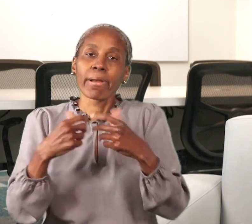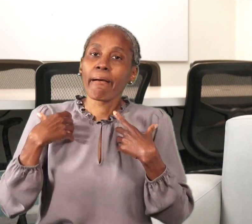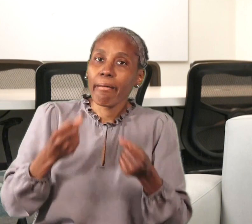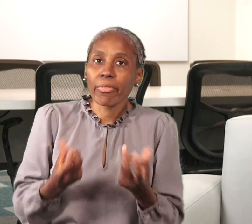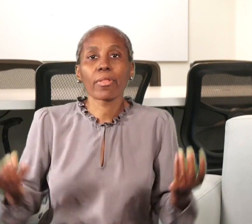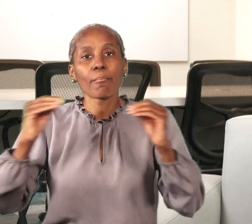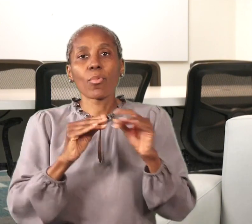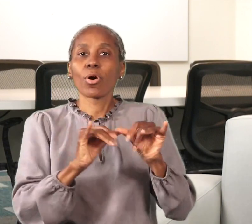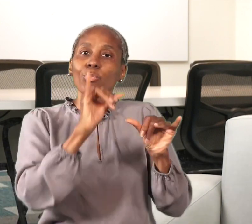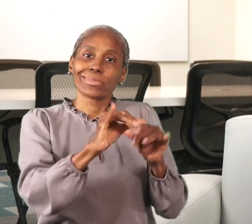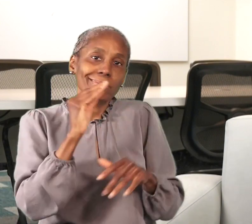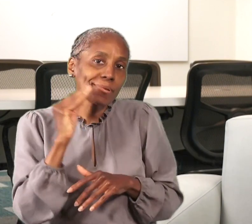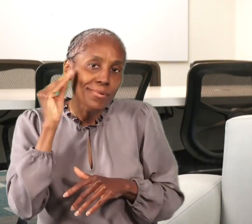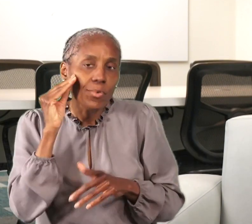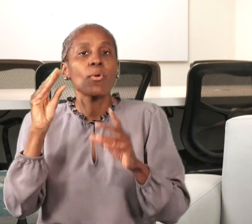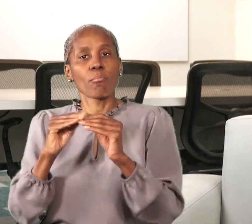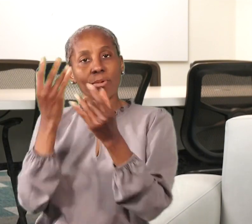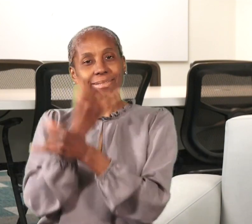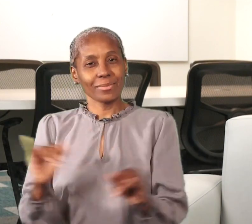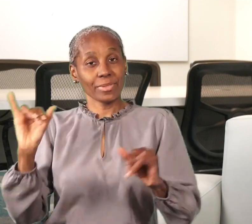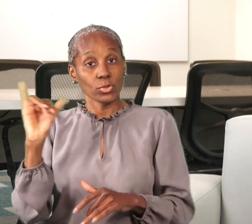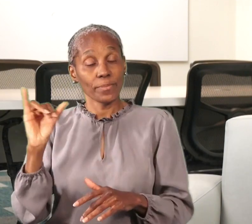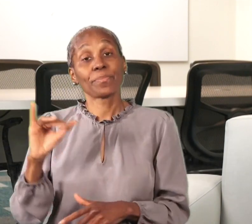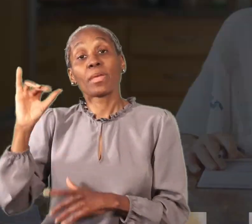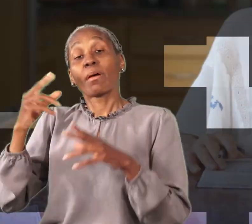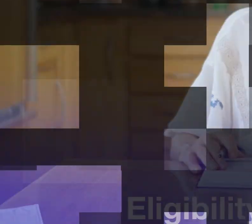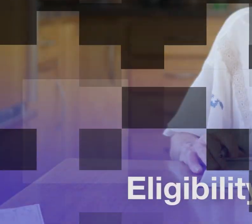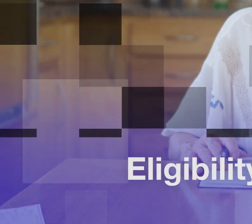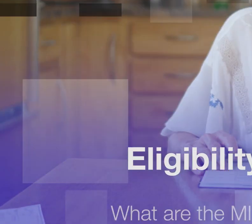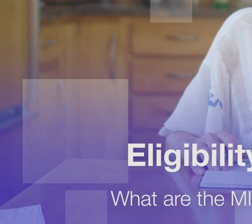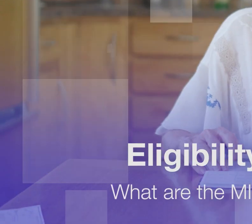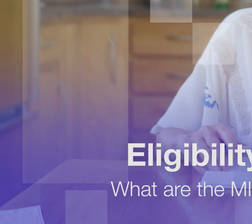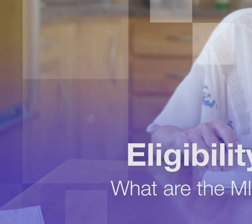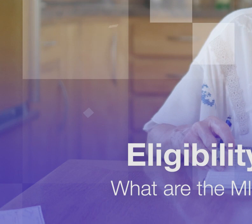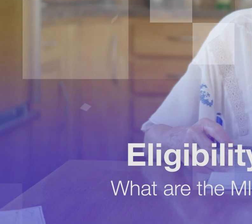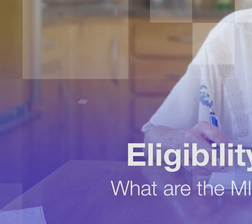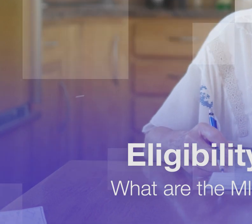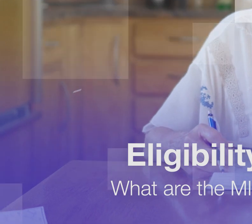These services will help you stay healthier longer in your own home and more independent.